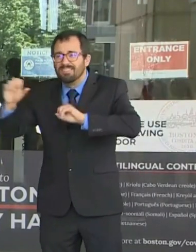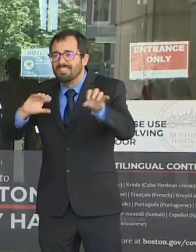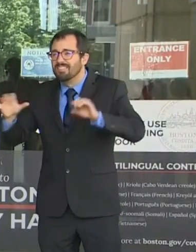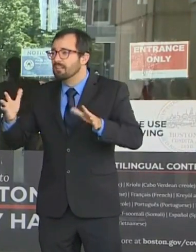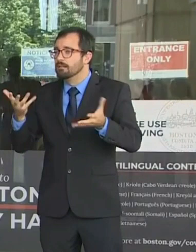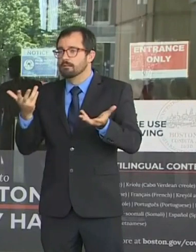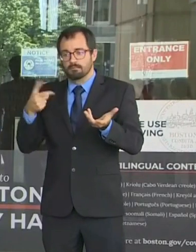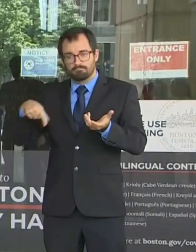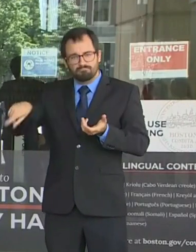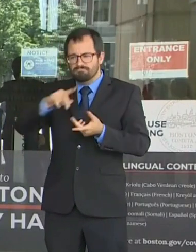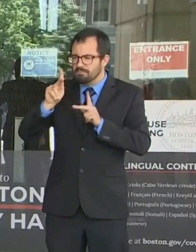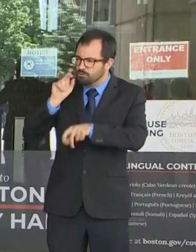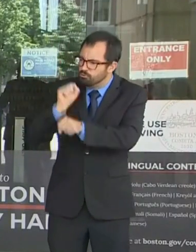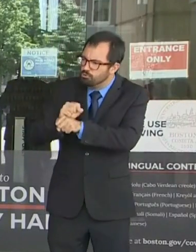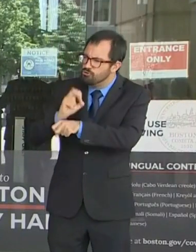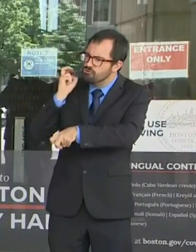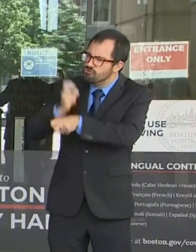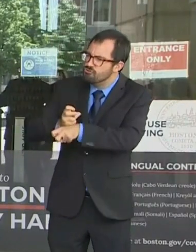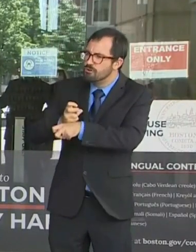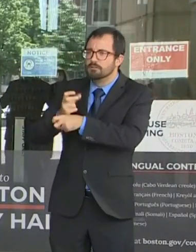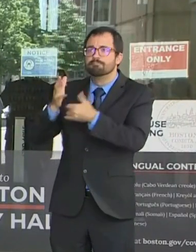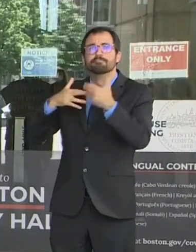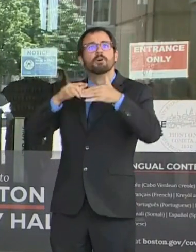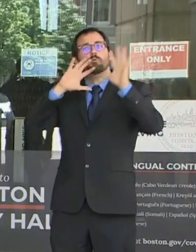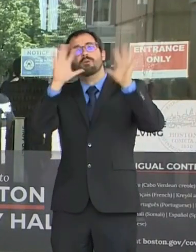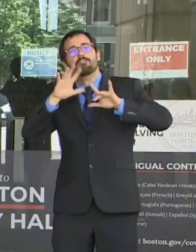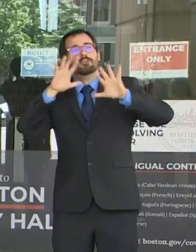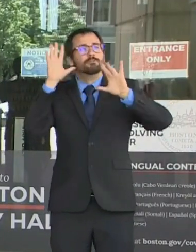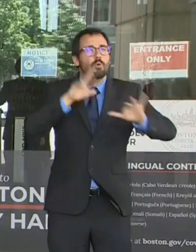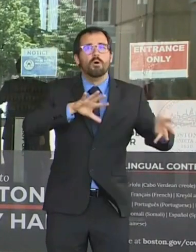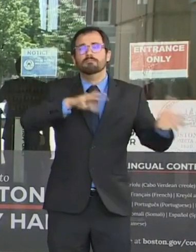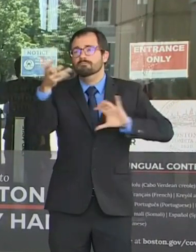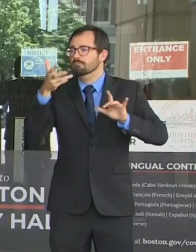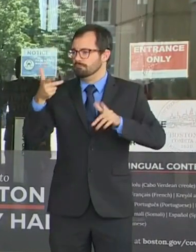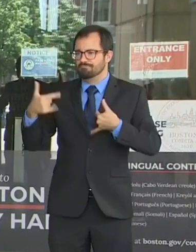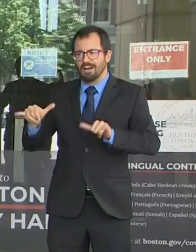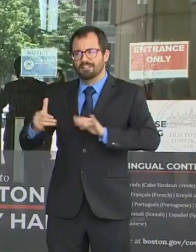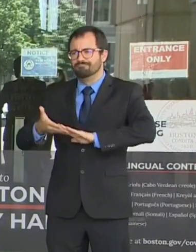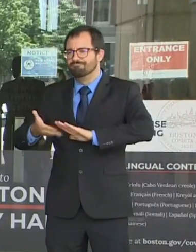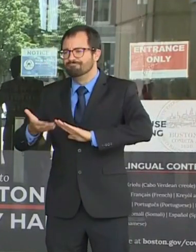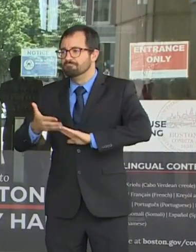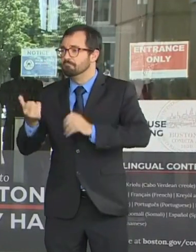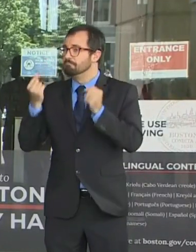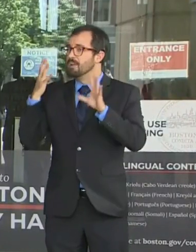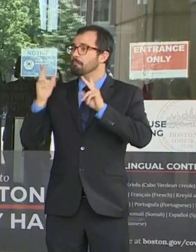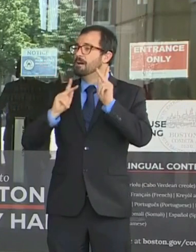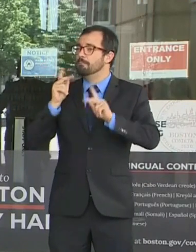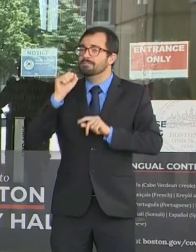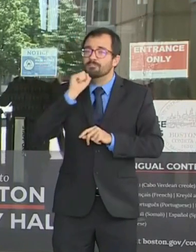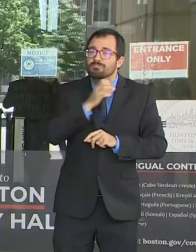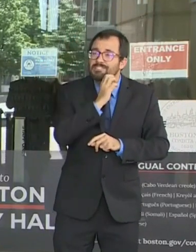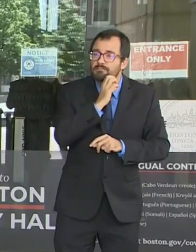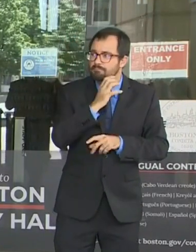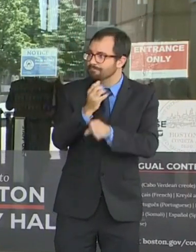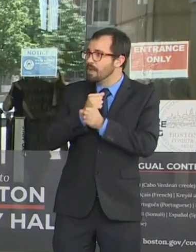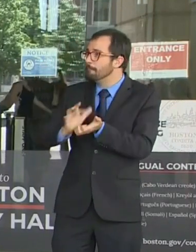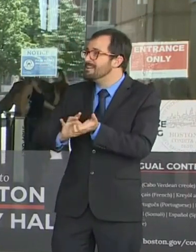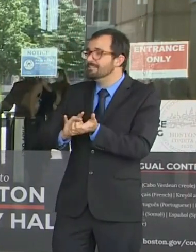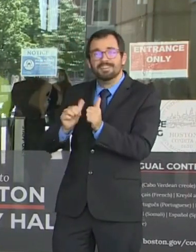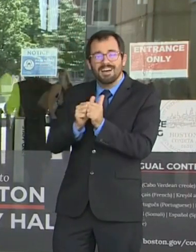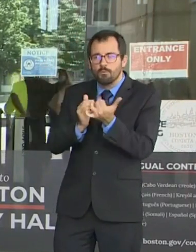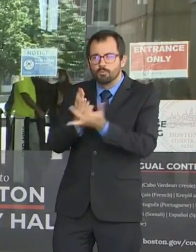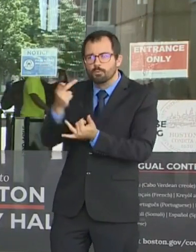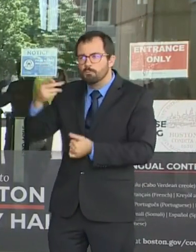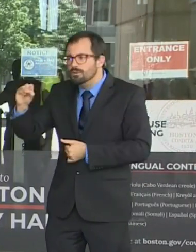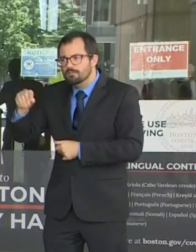along with their checks and other essential items. To threaten this on the eve of the election during a pandemic is a dangerous